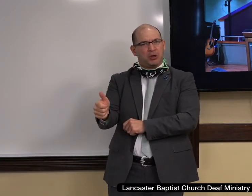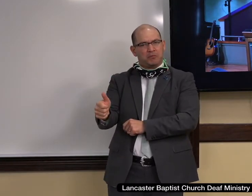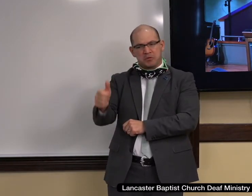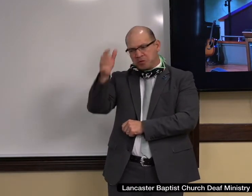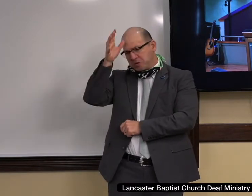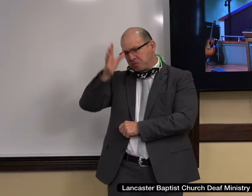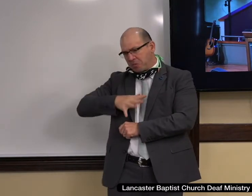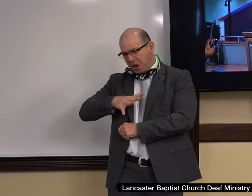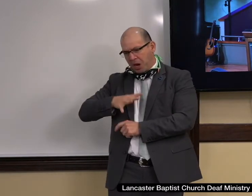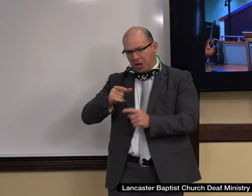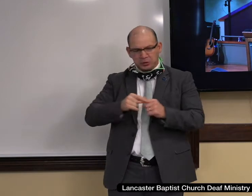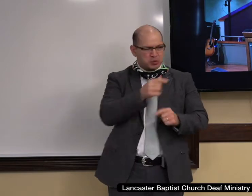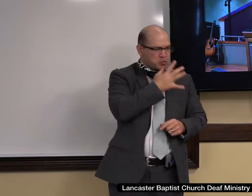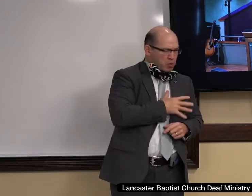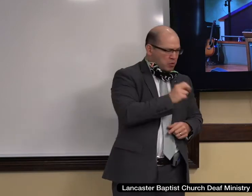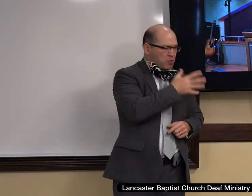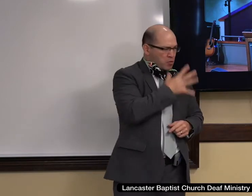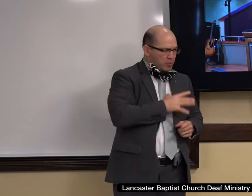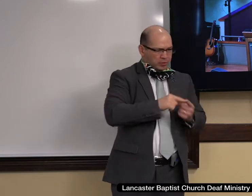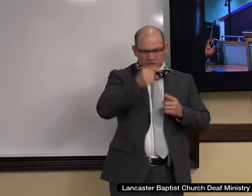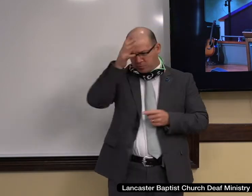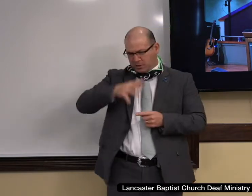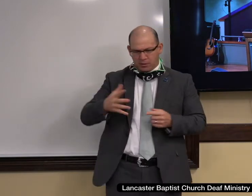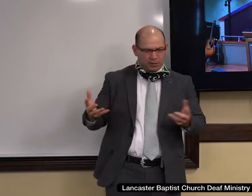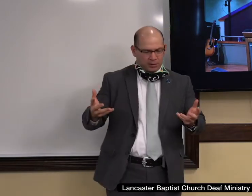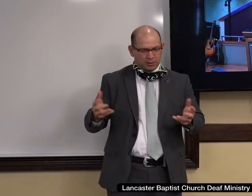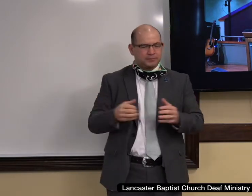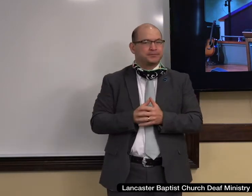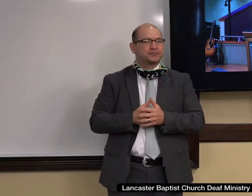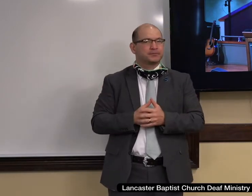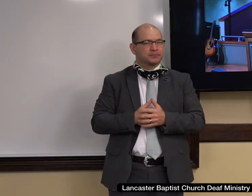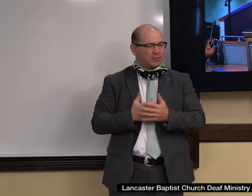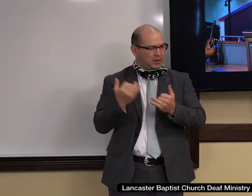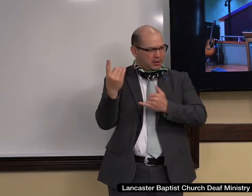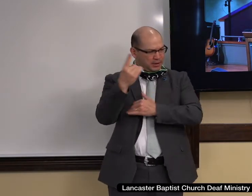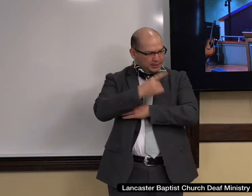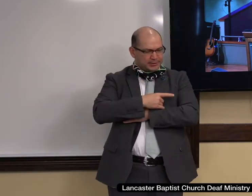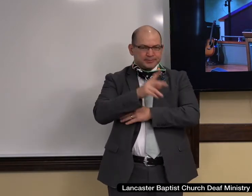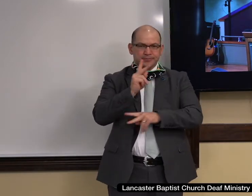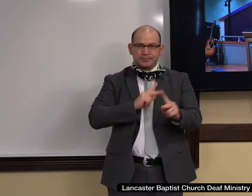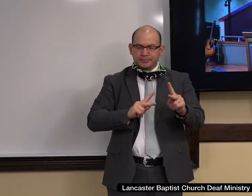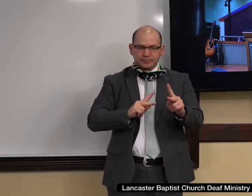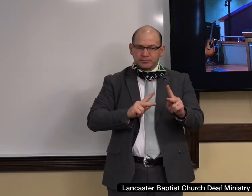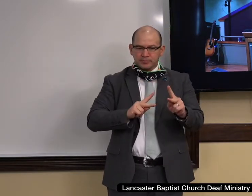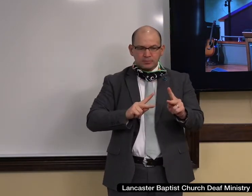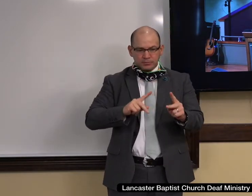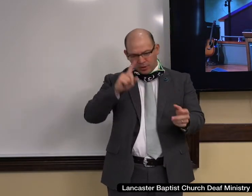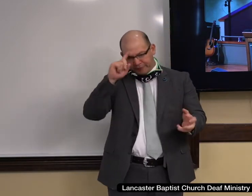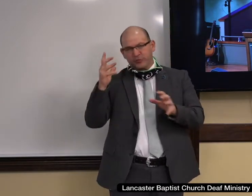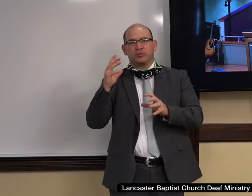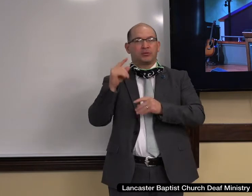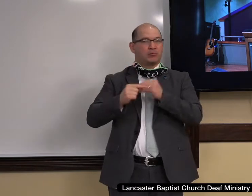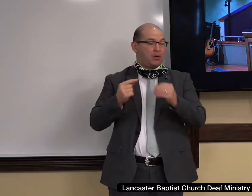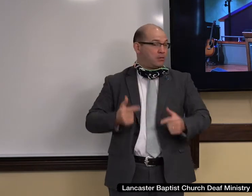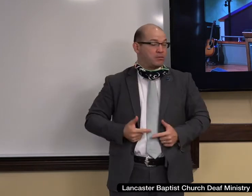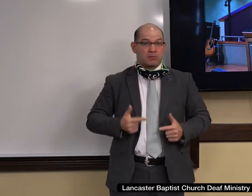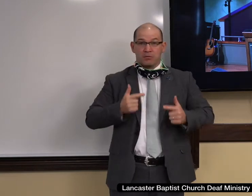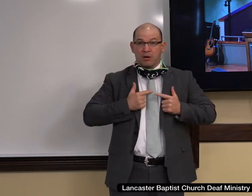them. There is in this culture today questioning about life. The origin of life. When does